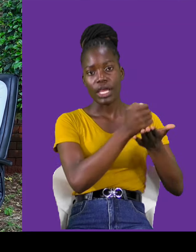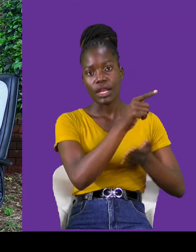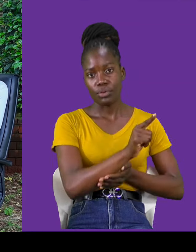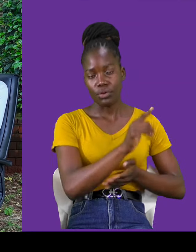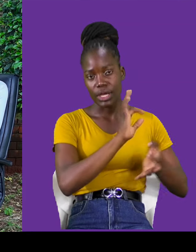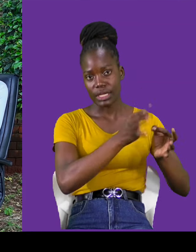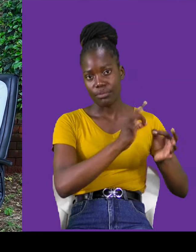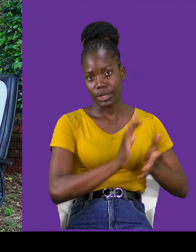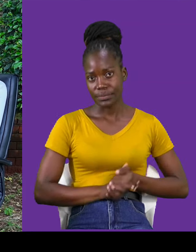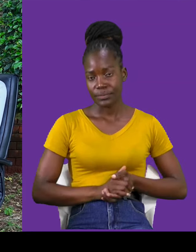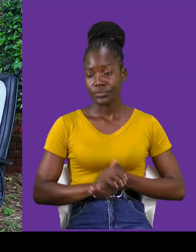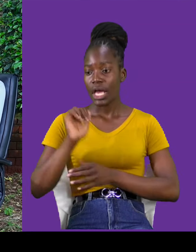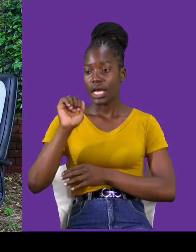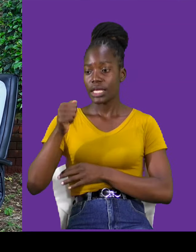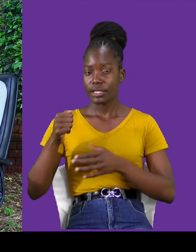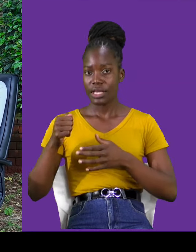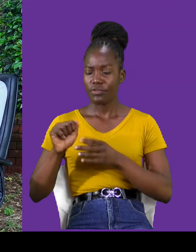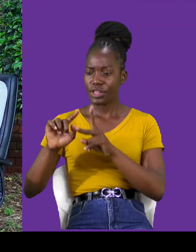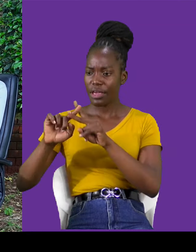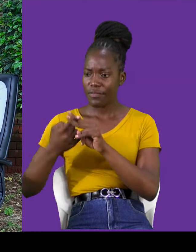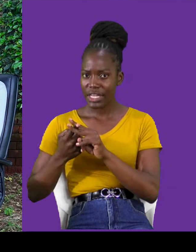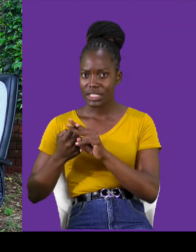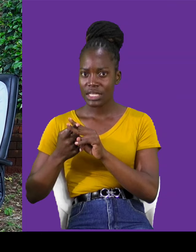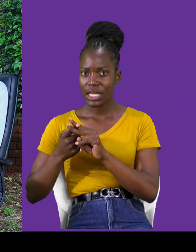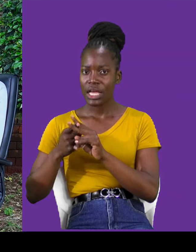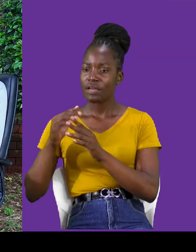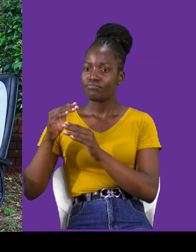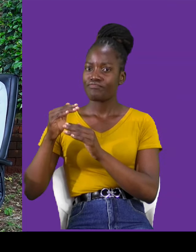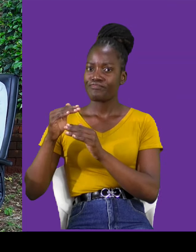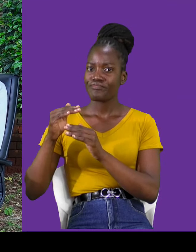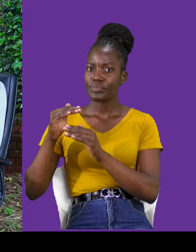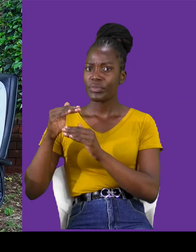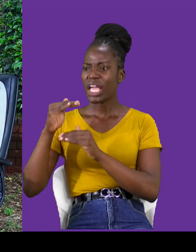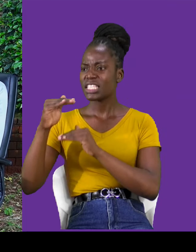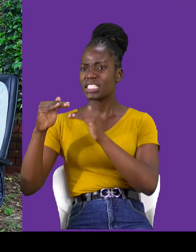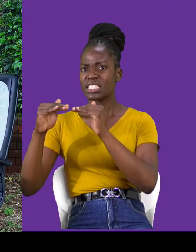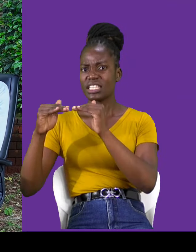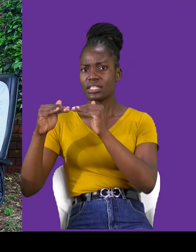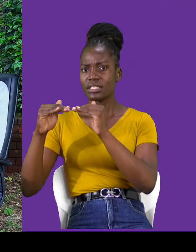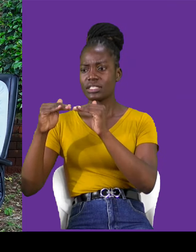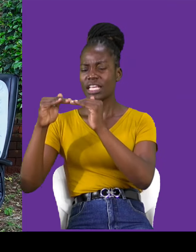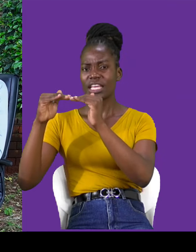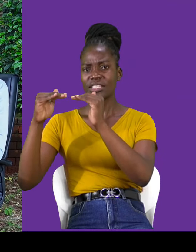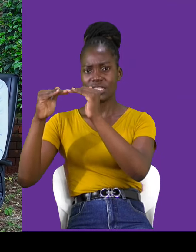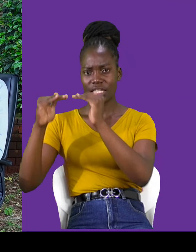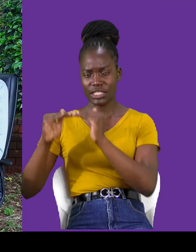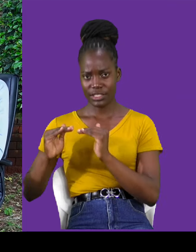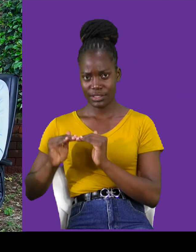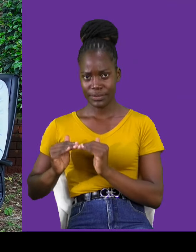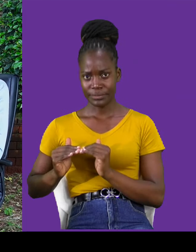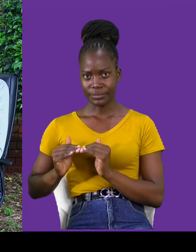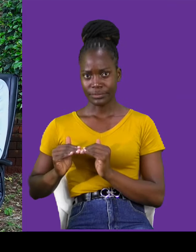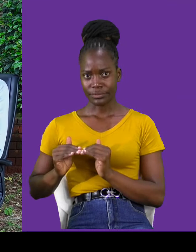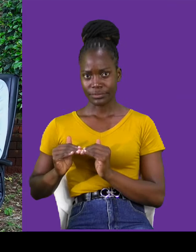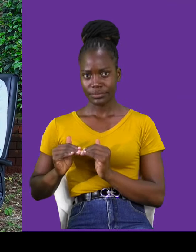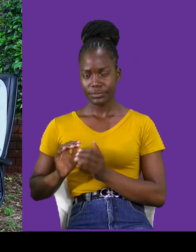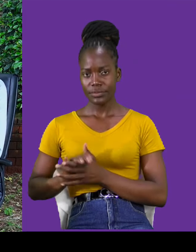For those initial stages where it's like the very, very first part of, you know, approaching someone,